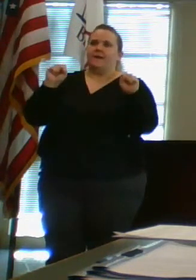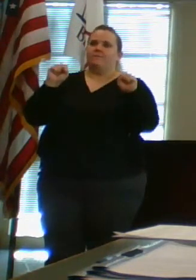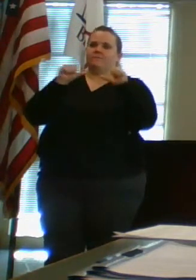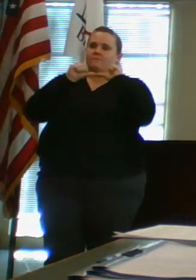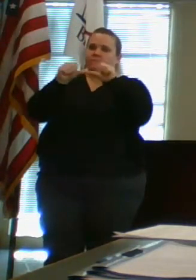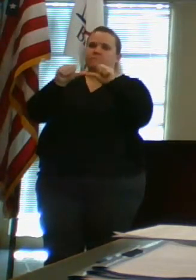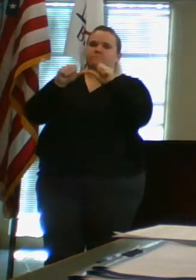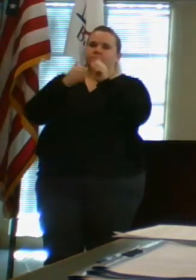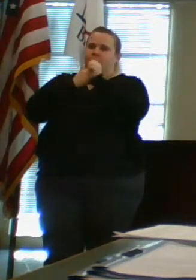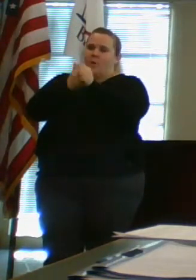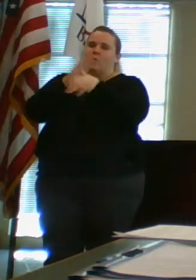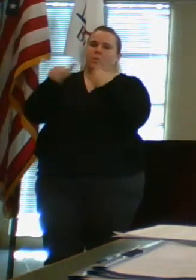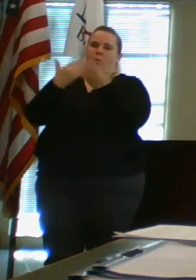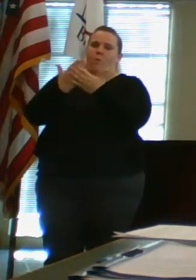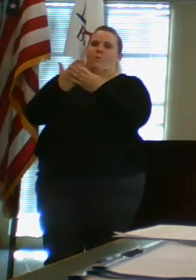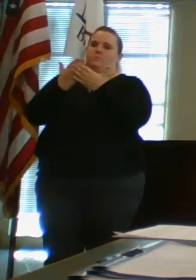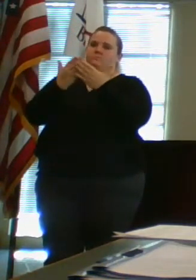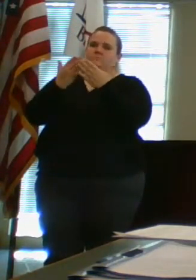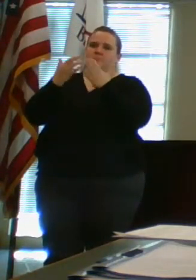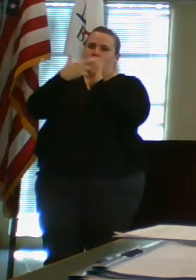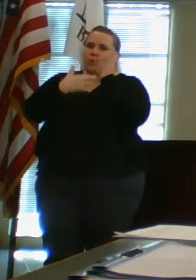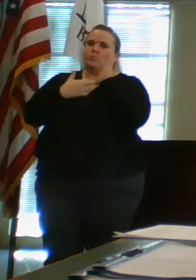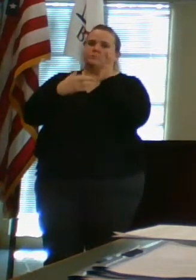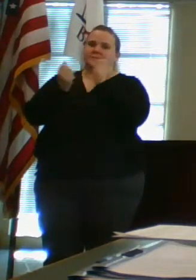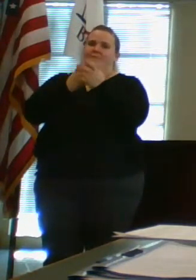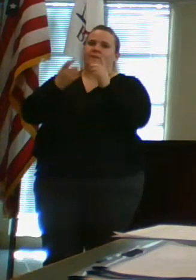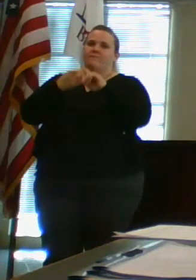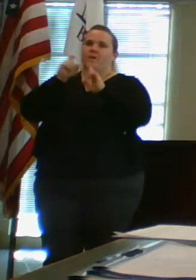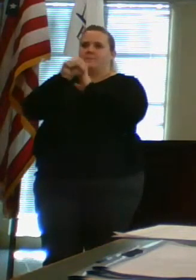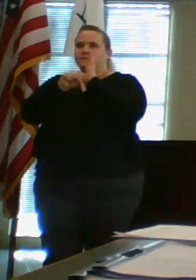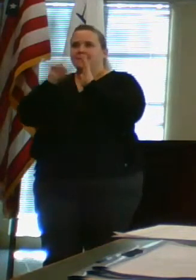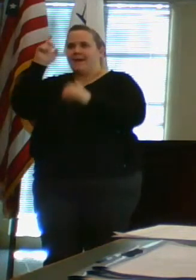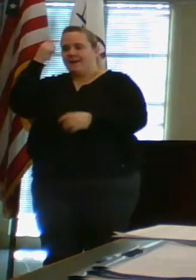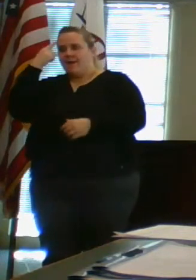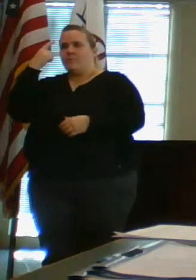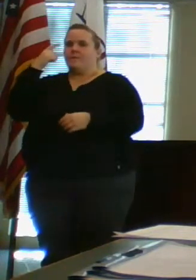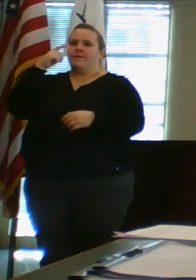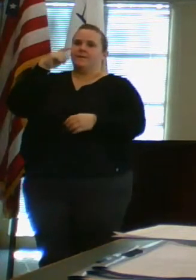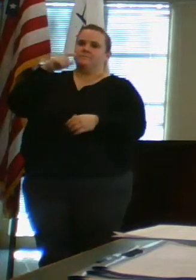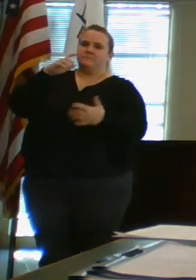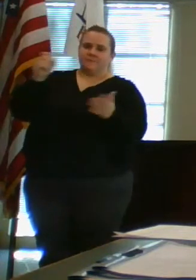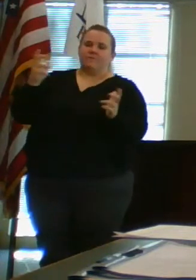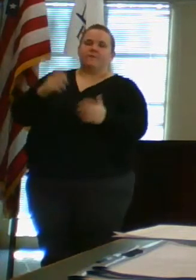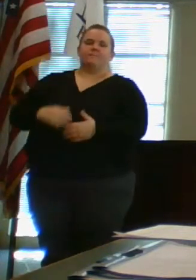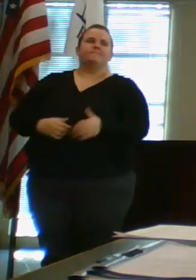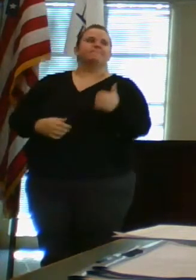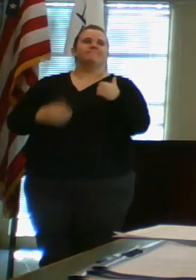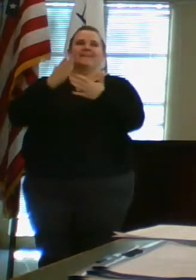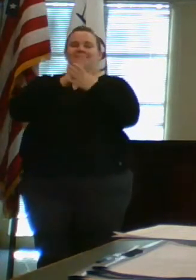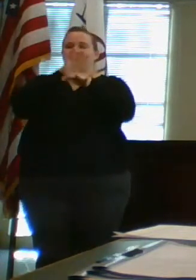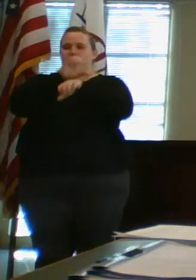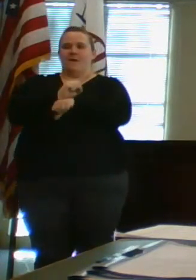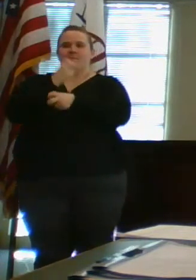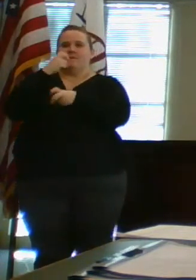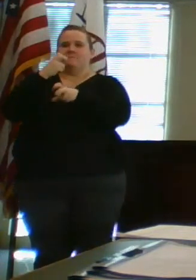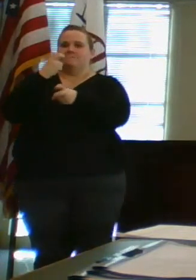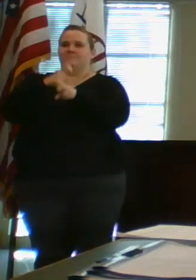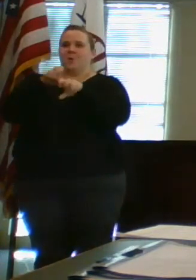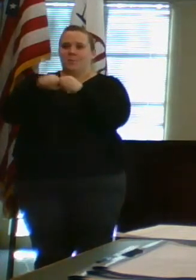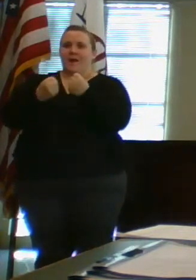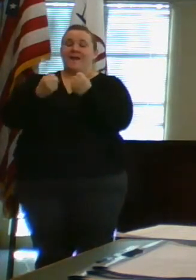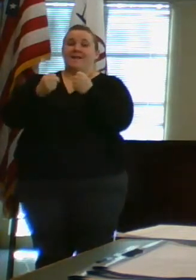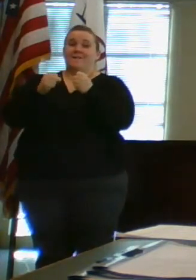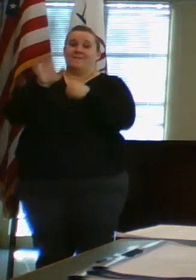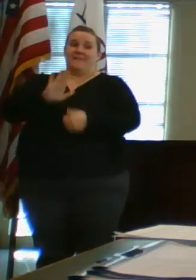preaching in the federal government and the state government's preaching. Some habits are hard to break. The average person touches their